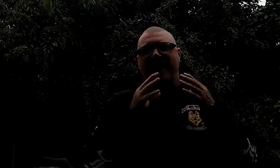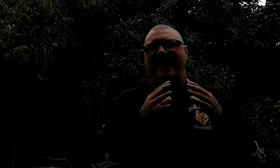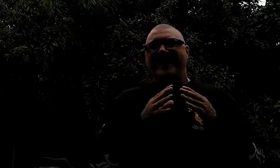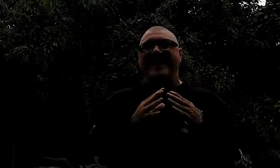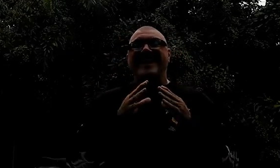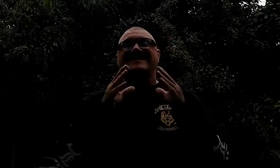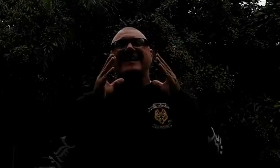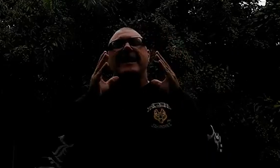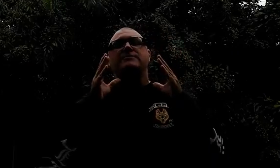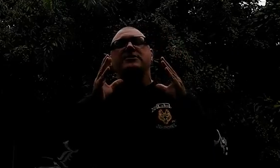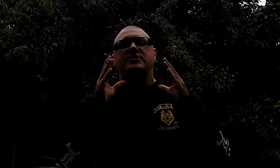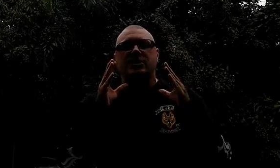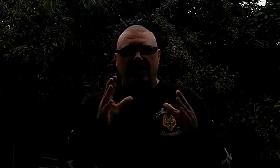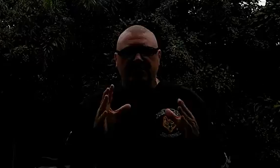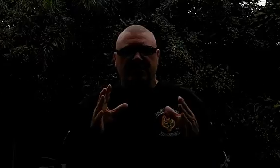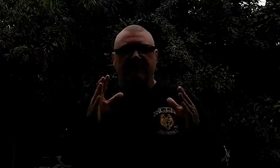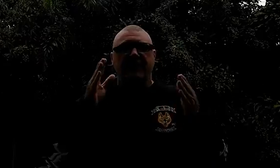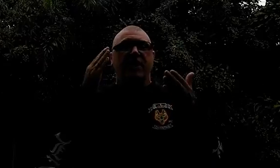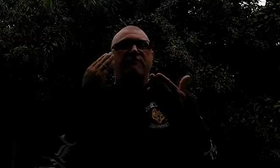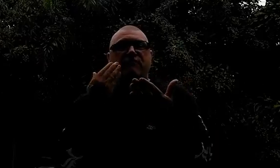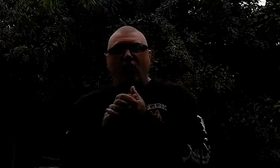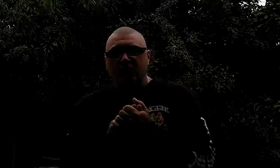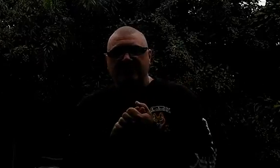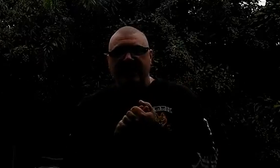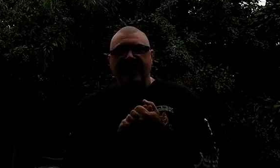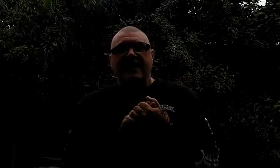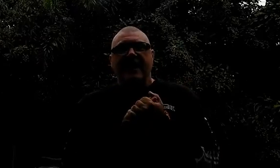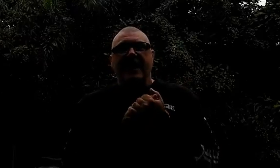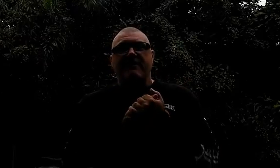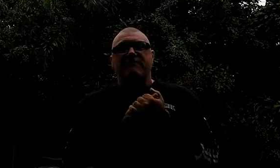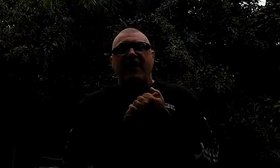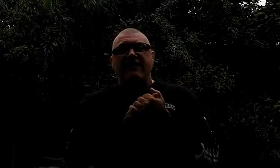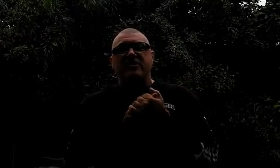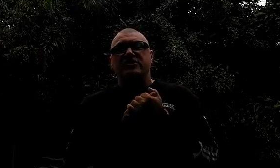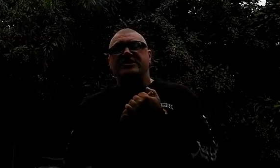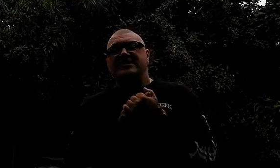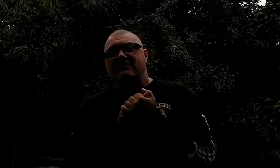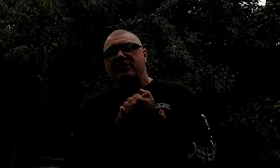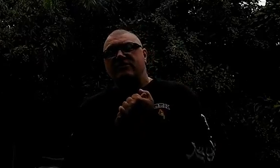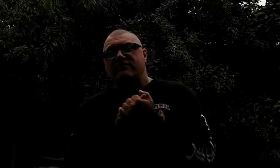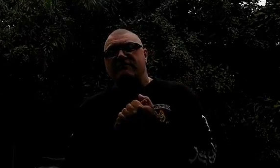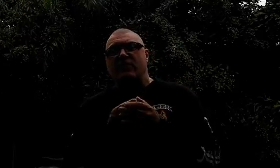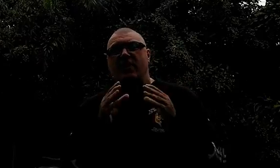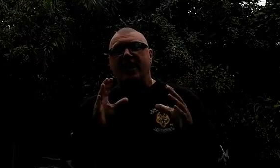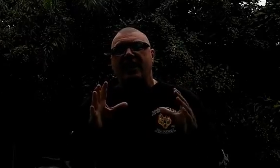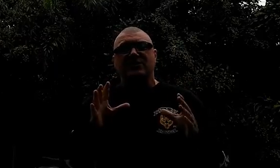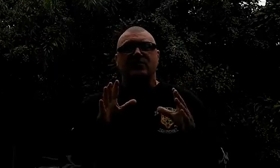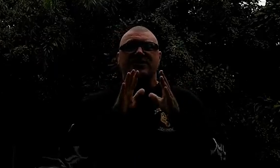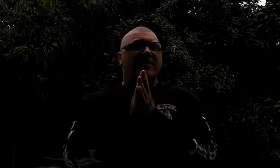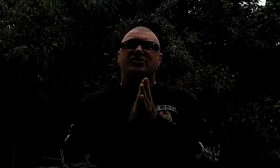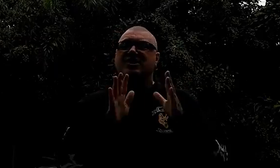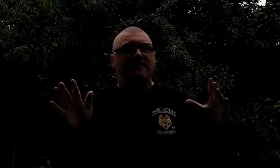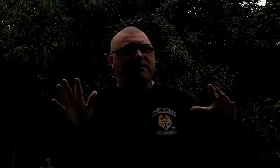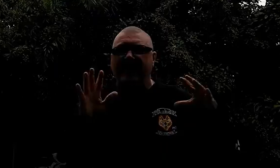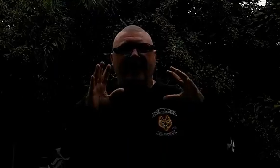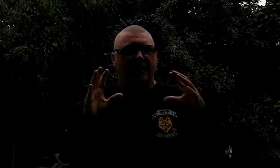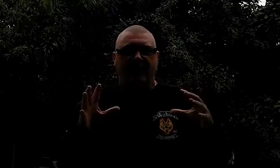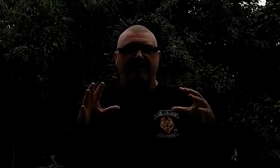pack is an absolute ton of stuff, 40, 500 to 750 word articles, not cheap PLR crap.